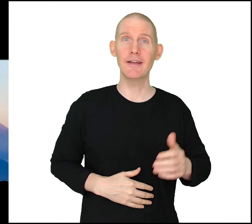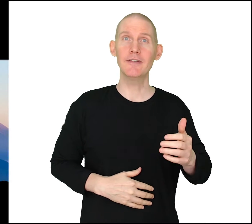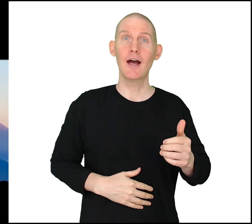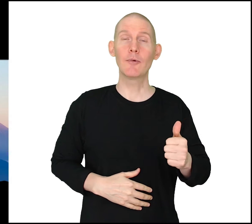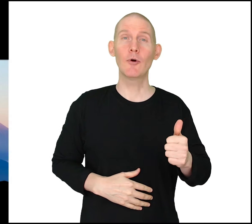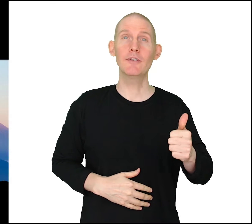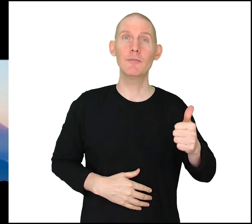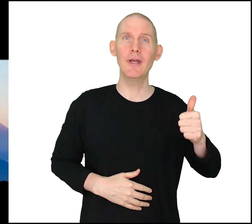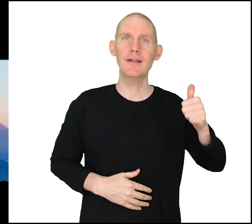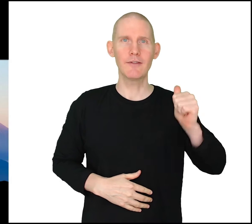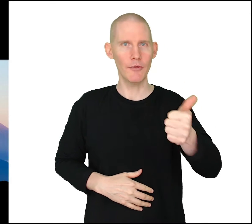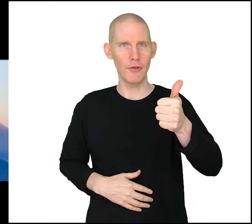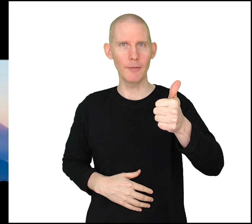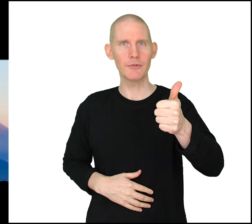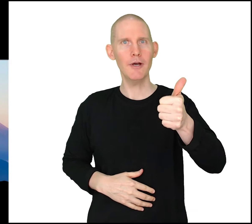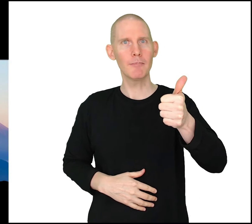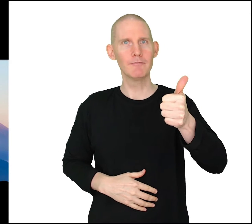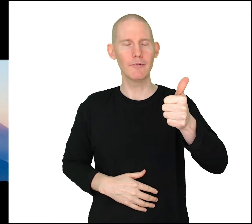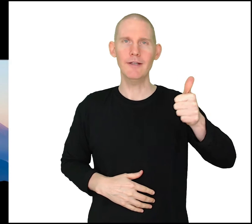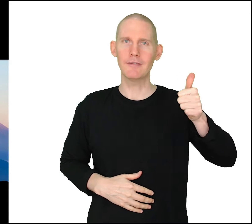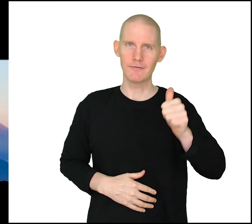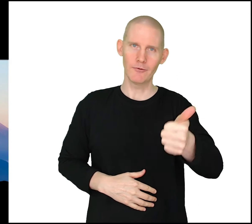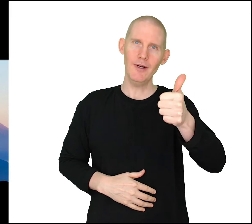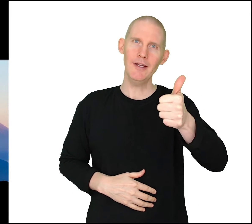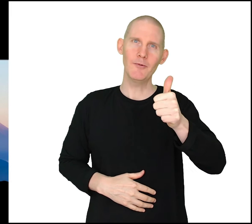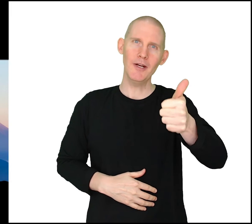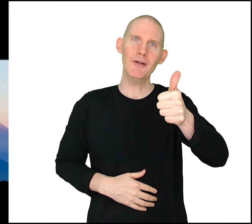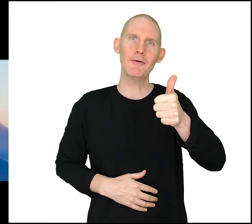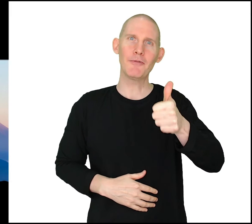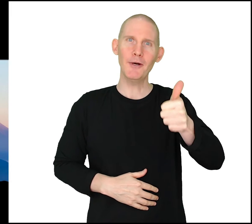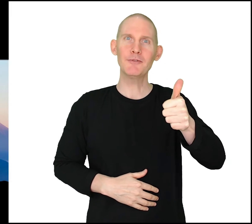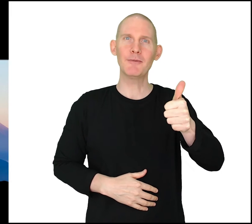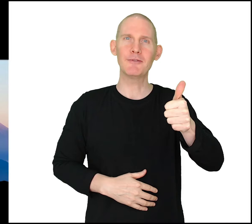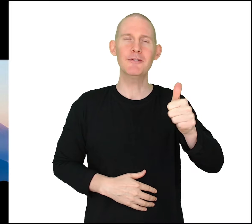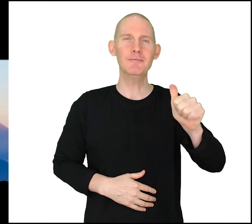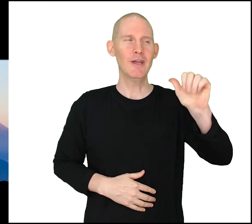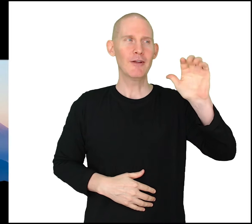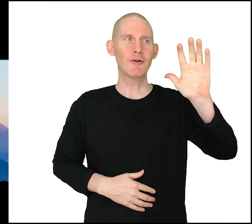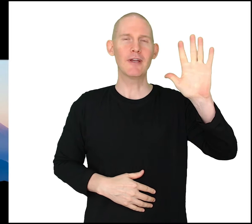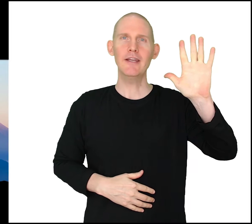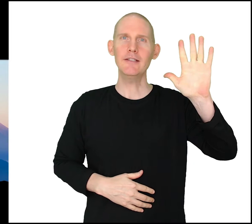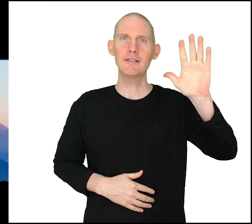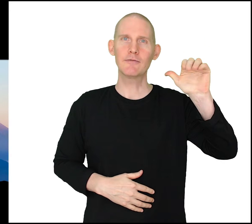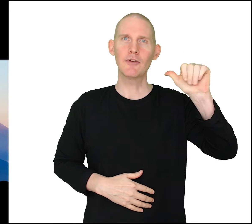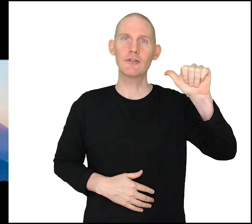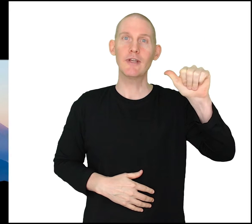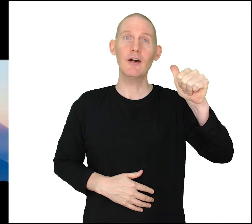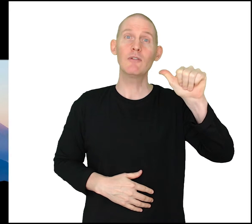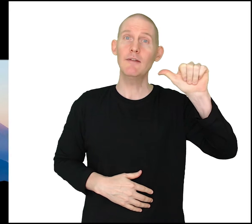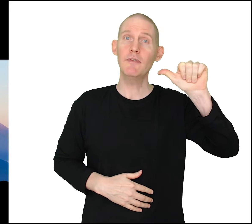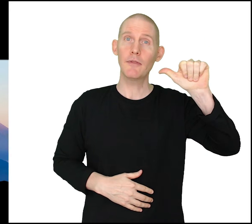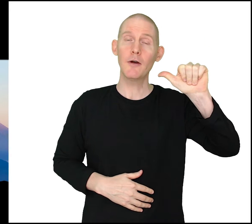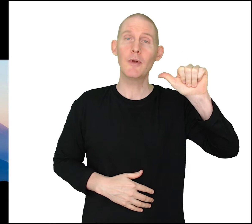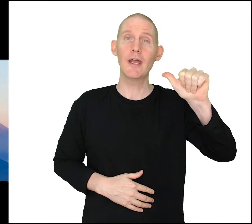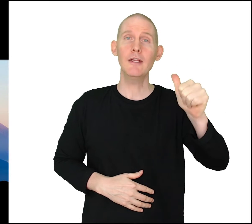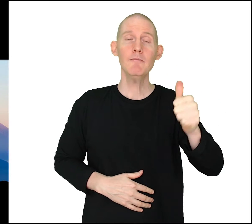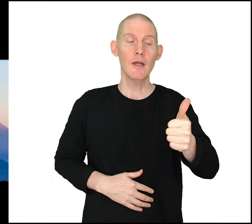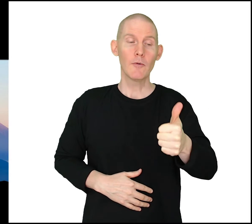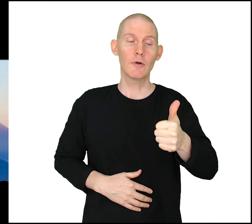I'm going to make the thumbs up right way way to go thumbs up dude go like this fingers down leave that thumb hanging we're going to